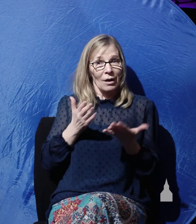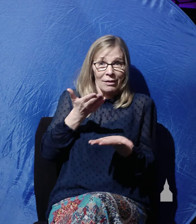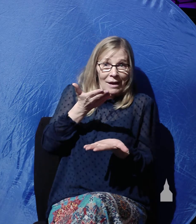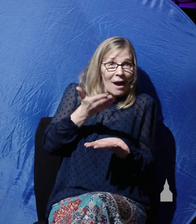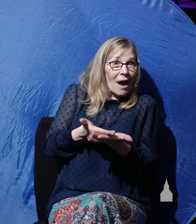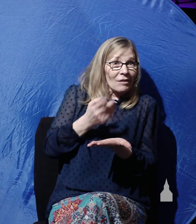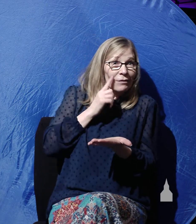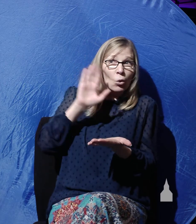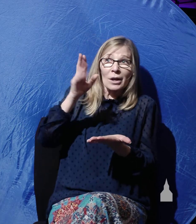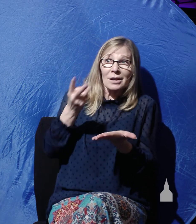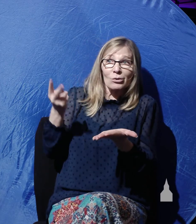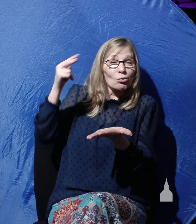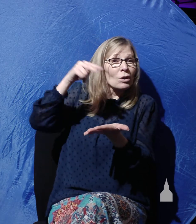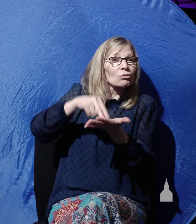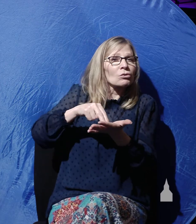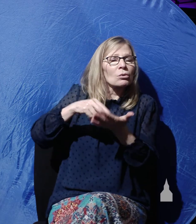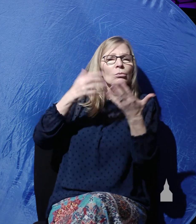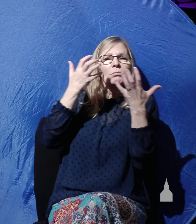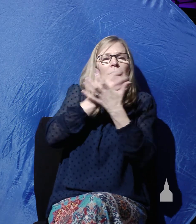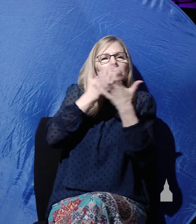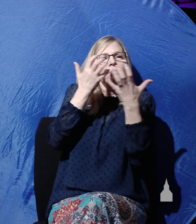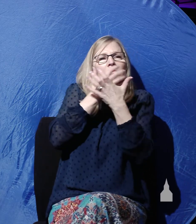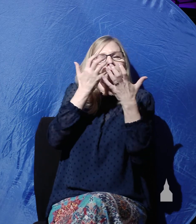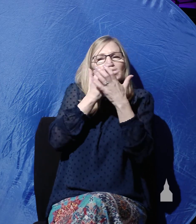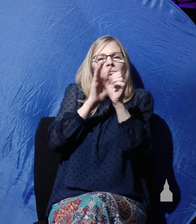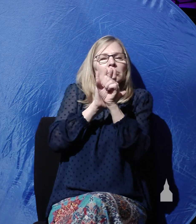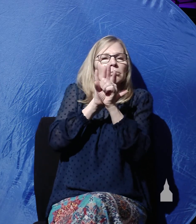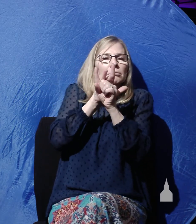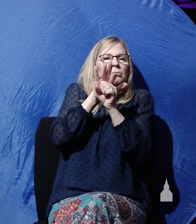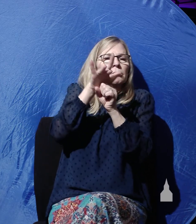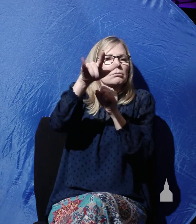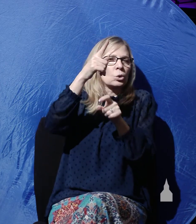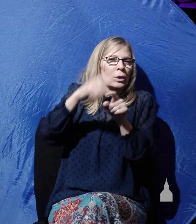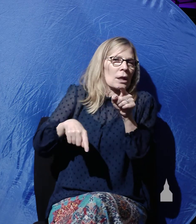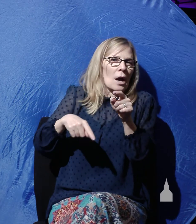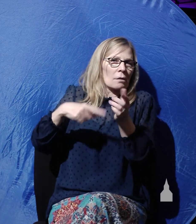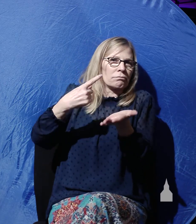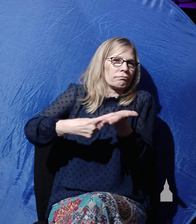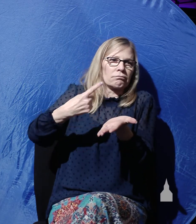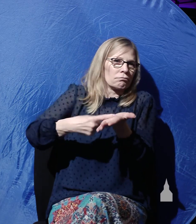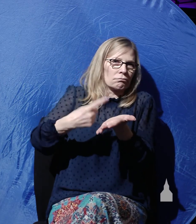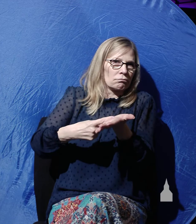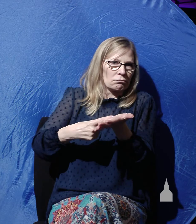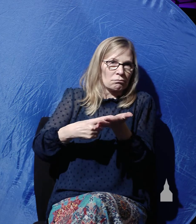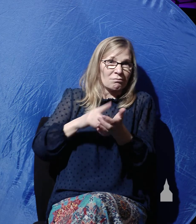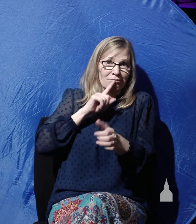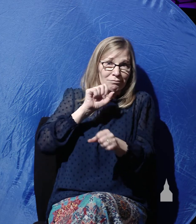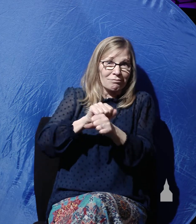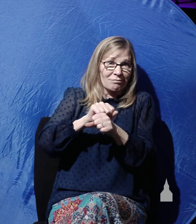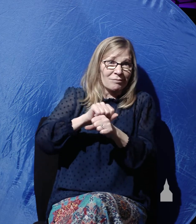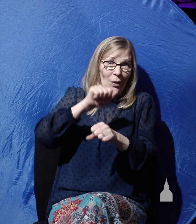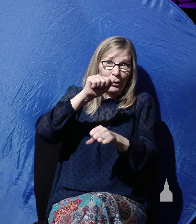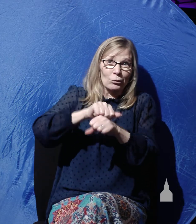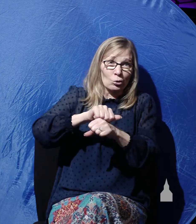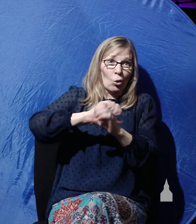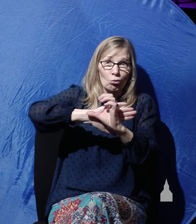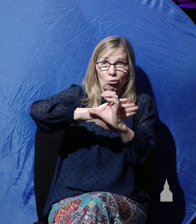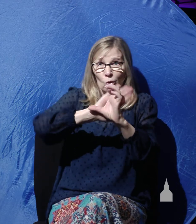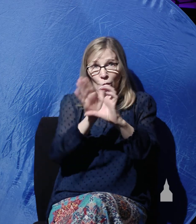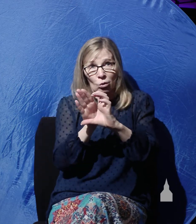it is overwhelming. It's actually irrefutable. The stone really was rolled away. The tomb was empty. The Lord